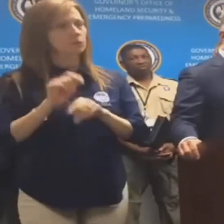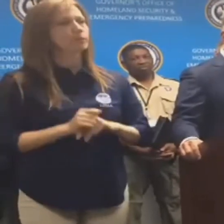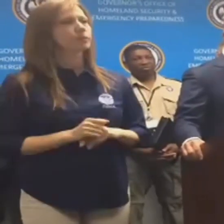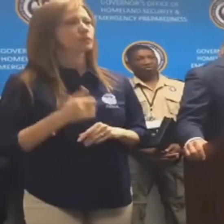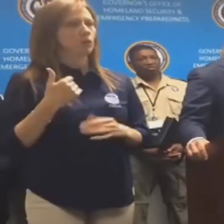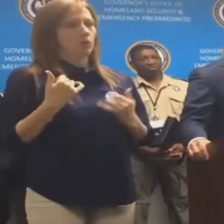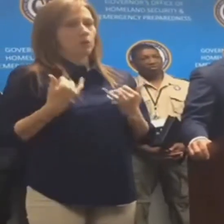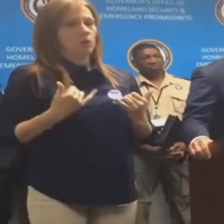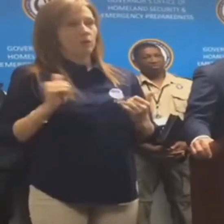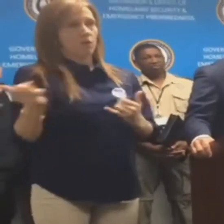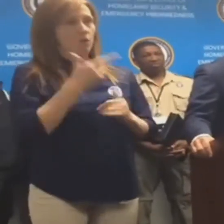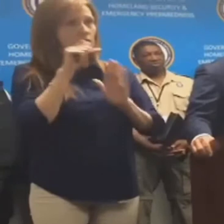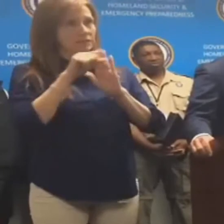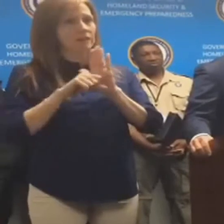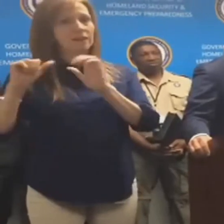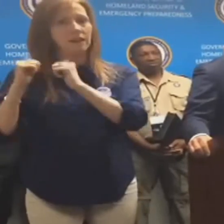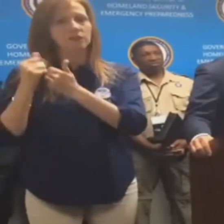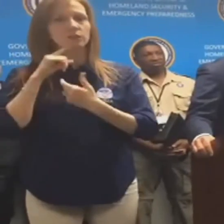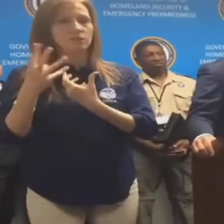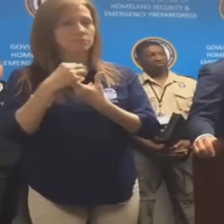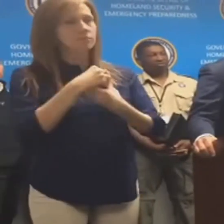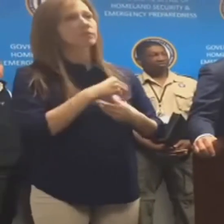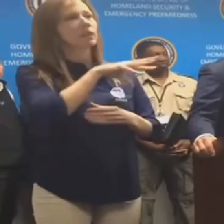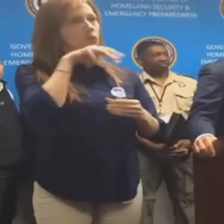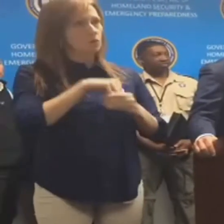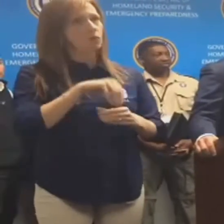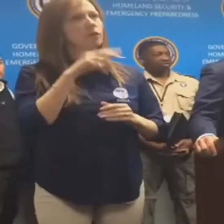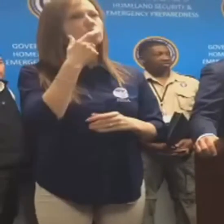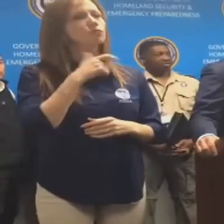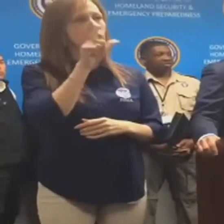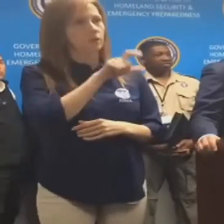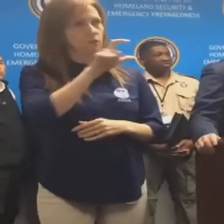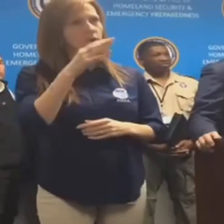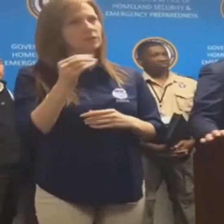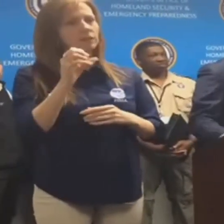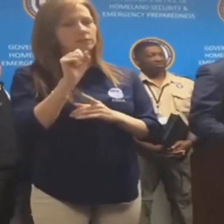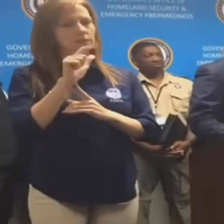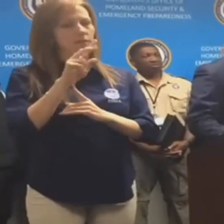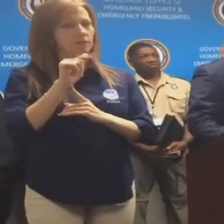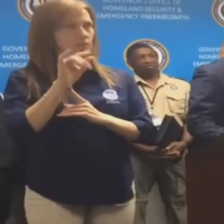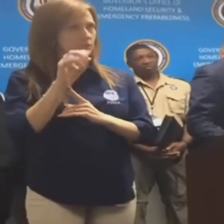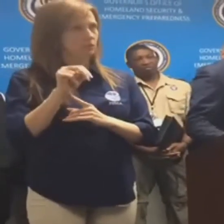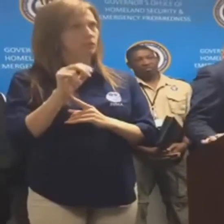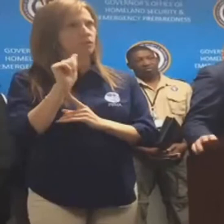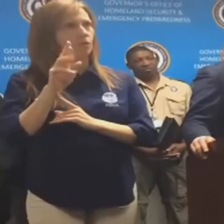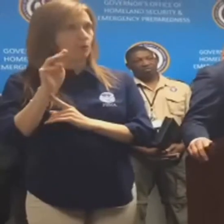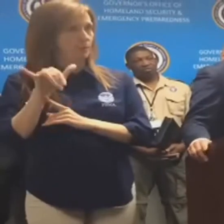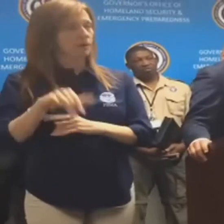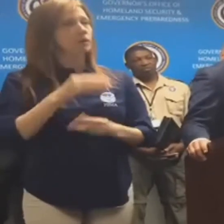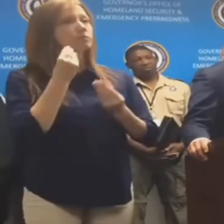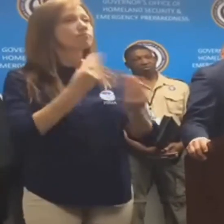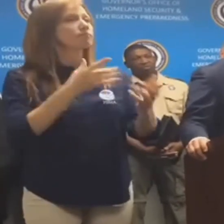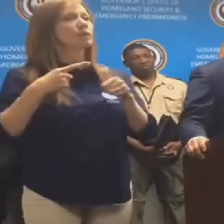We do have FEMA embedded with us as well today. Currently, all state agencies are engaged, as well as partners